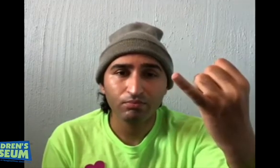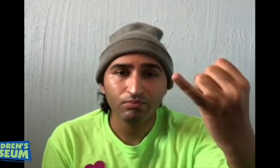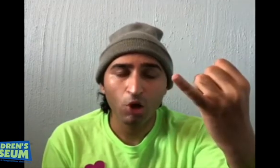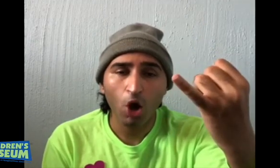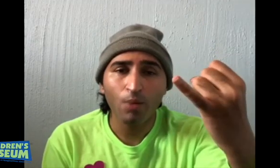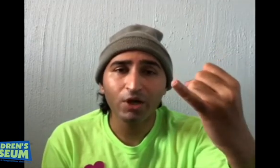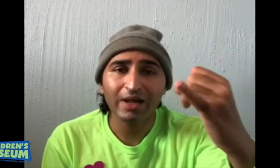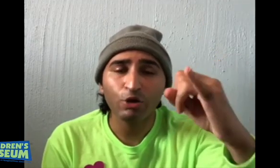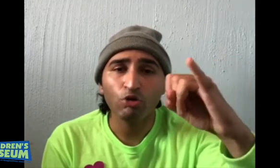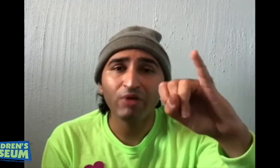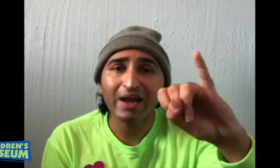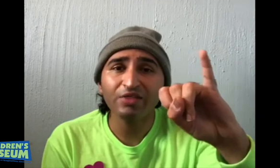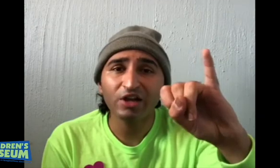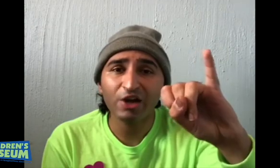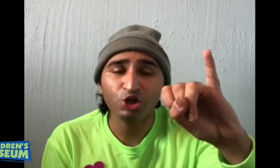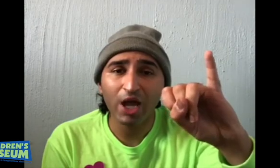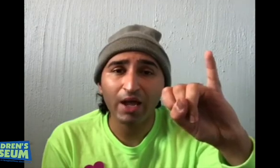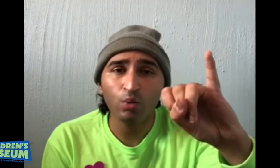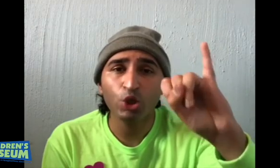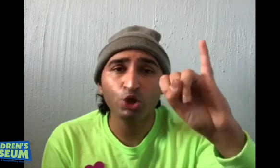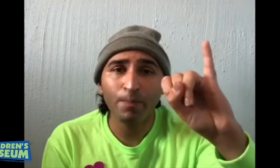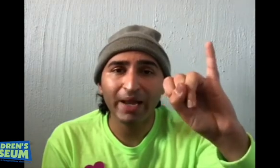Almost like you are writing the letter J with your pinky.